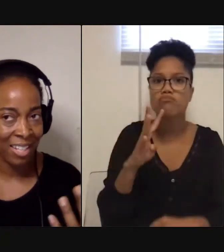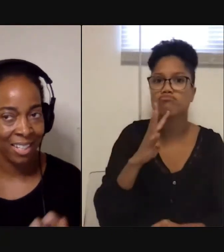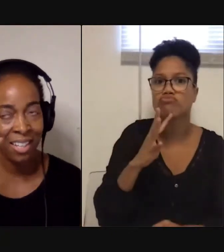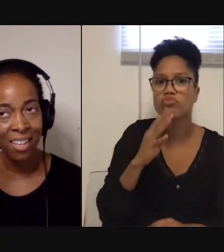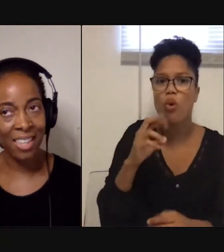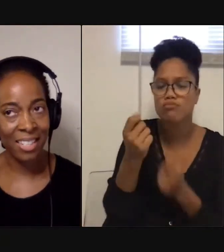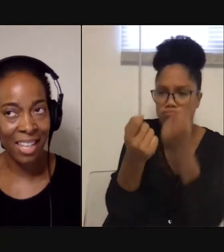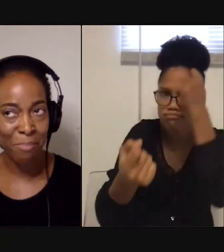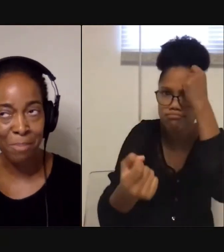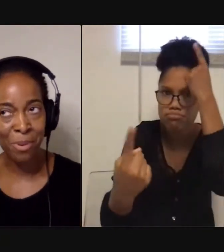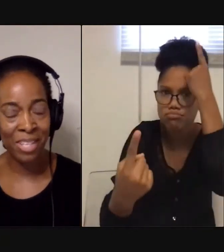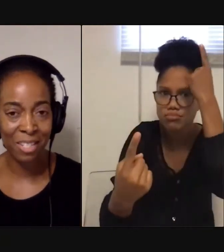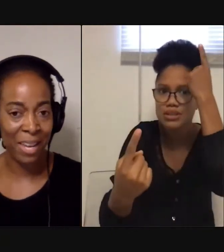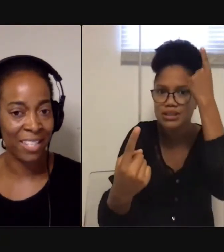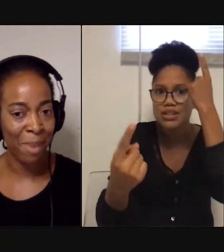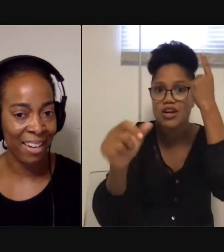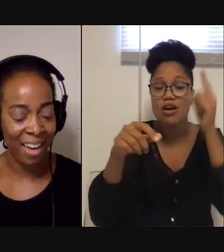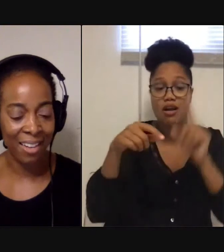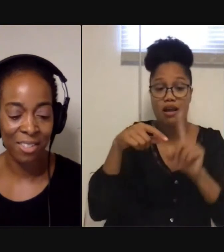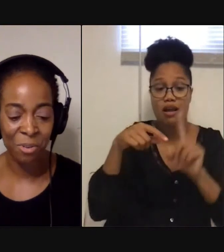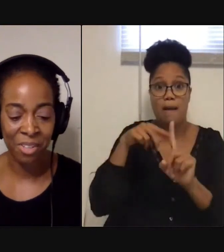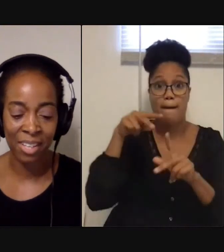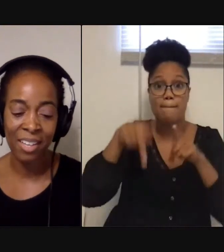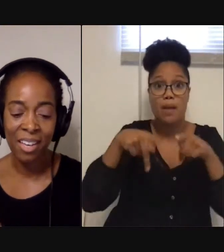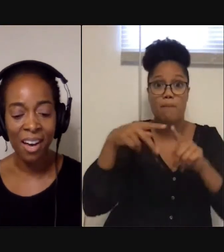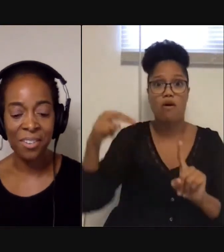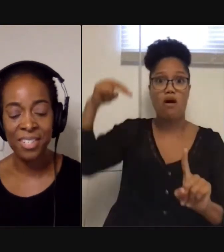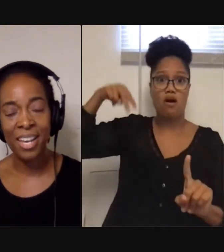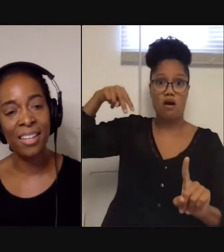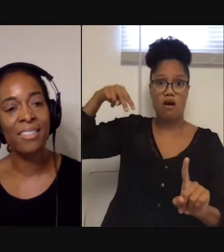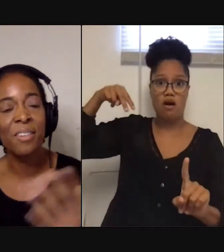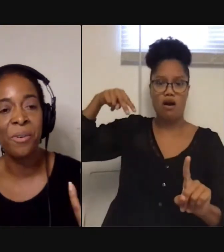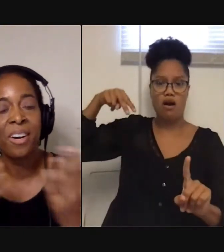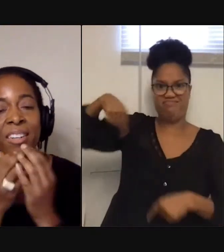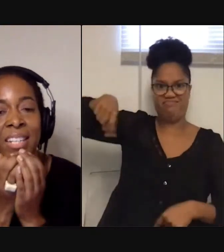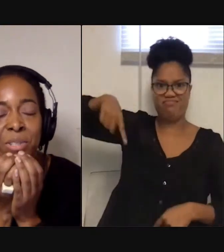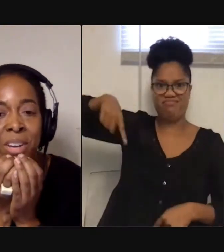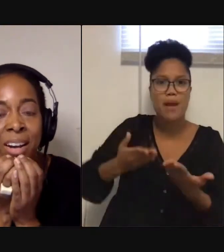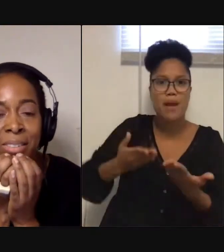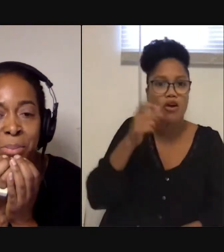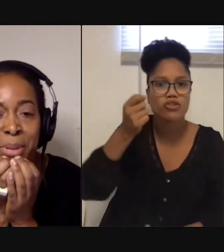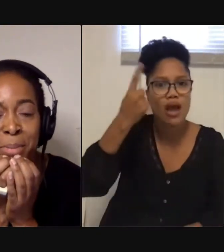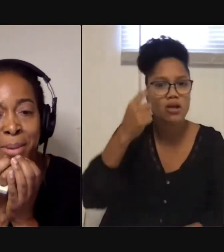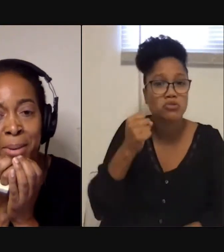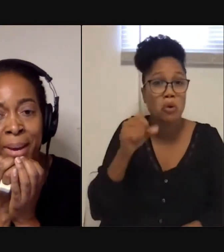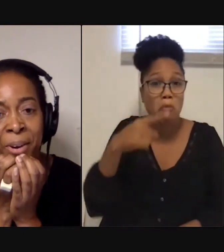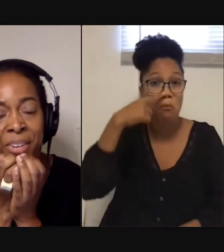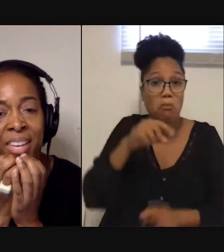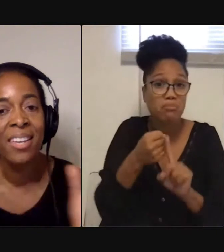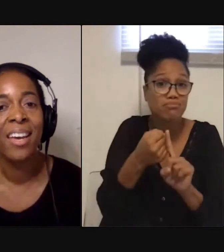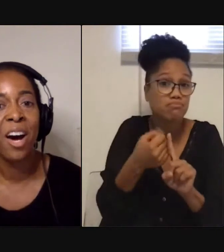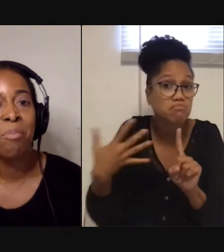understanding things that people in the space might not totally understand. So, could you talk a little bit maybe